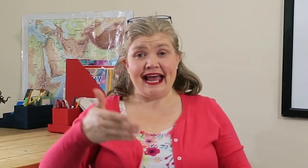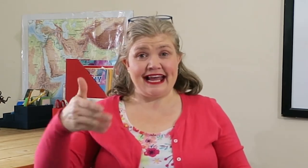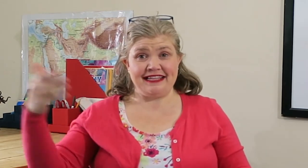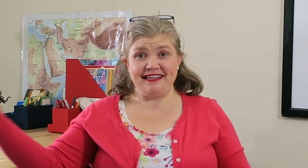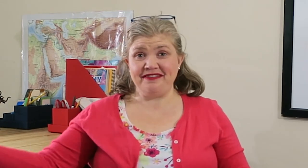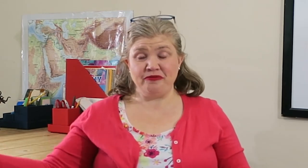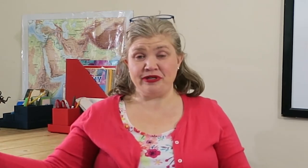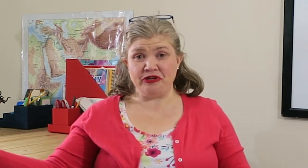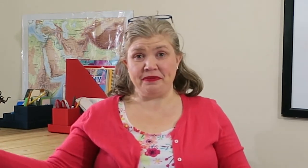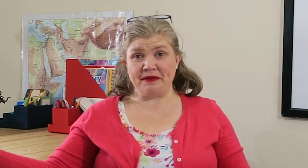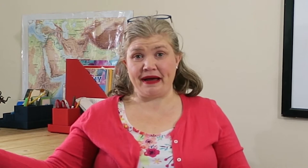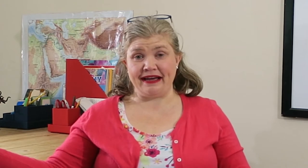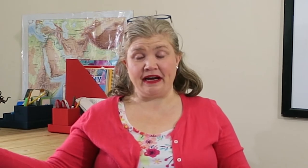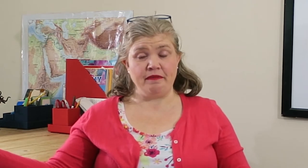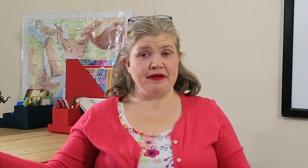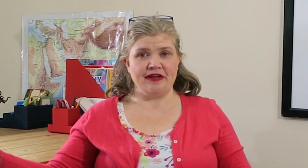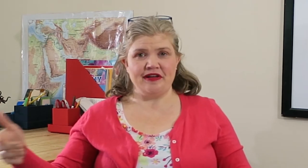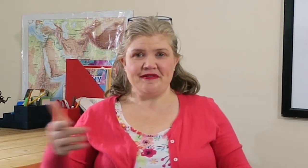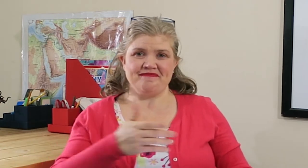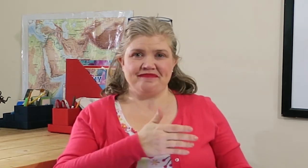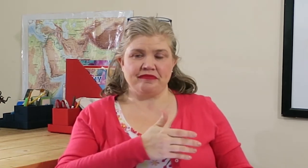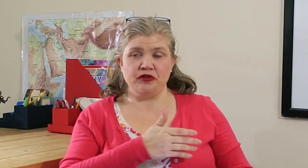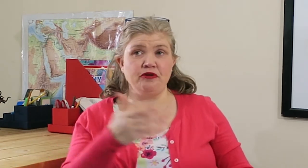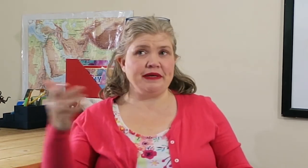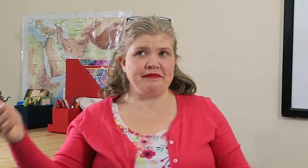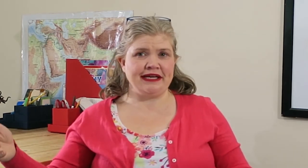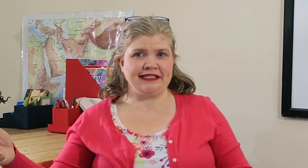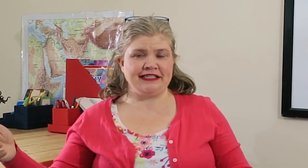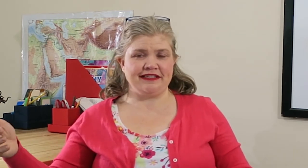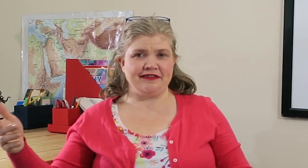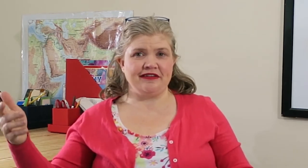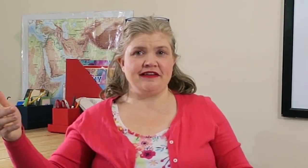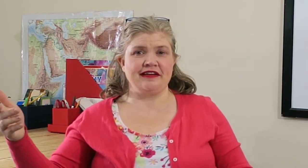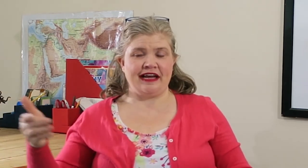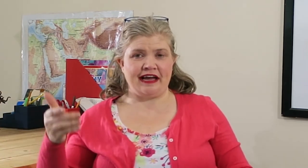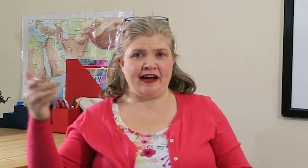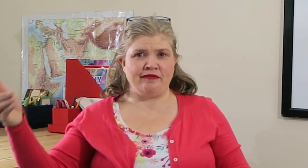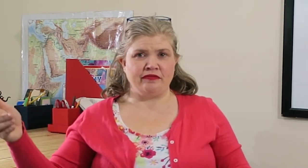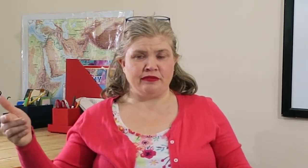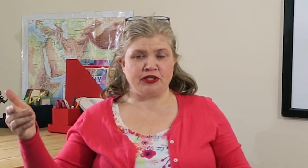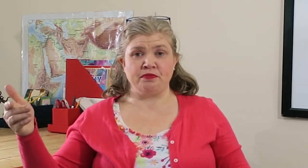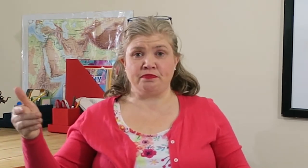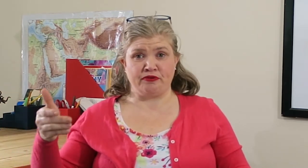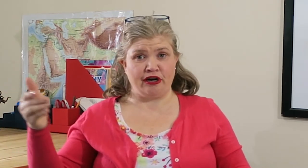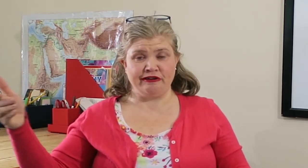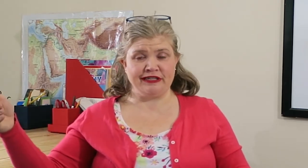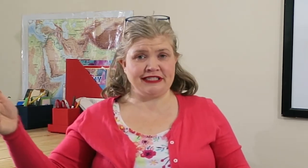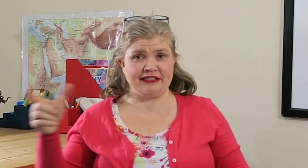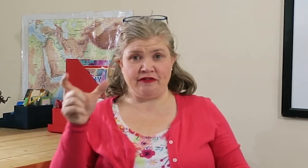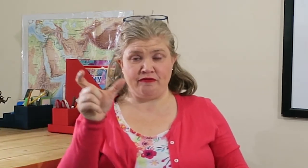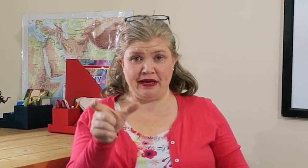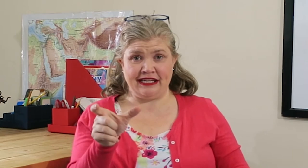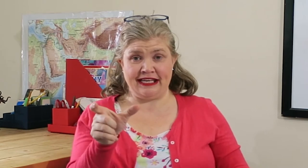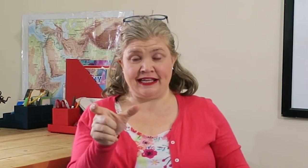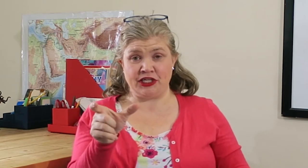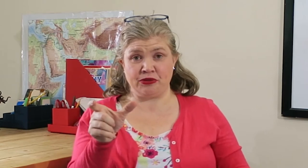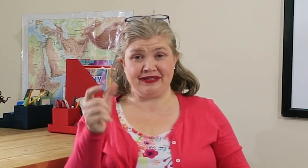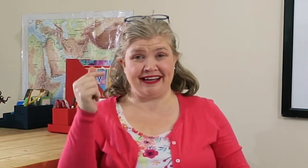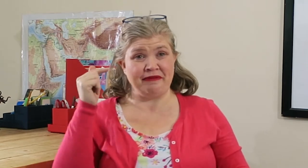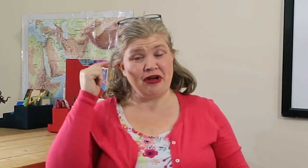And then when you pick back up, you'll be amazed at how much progress they've made in that short time